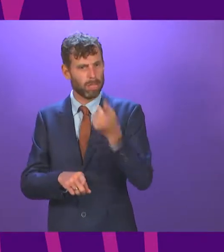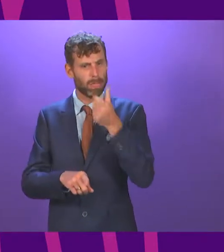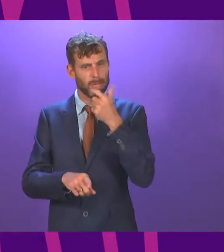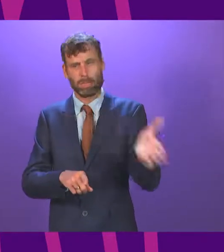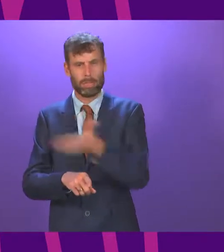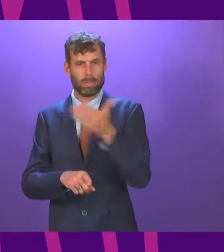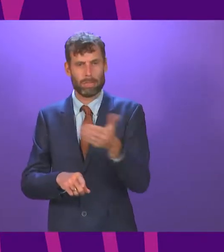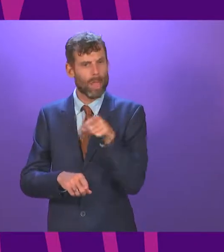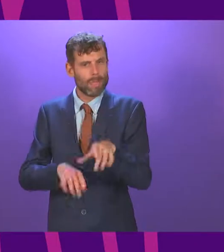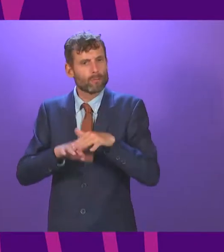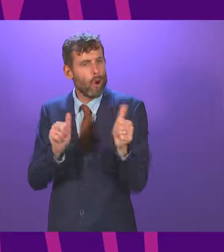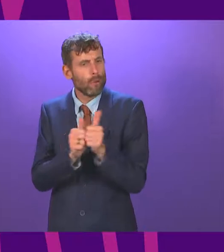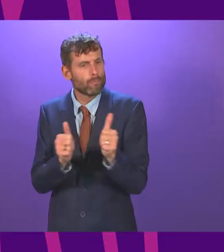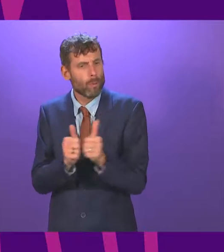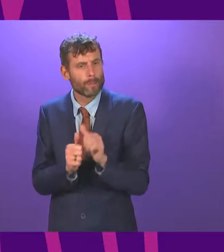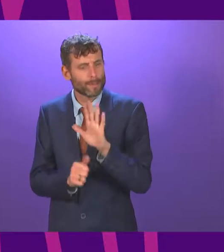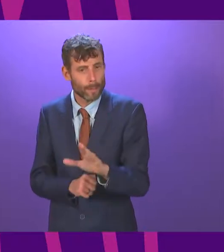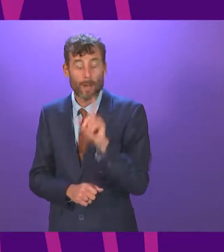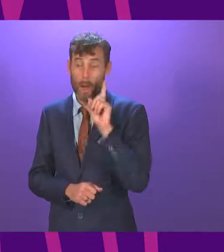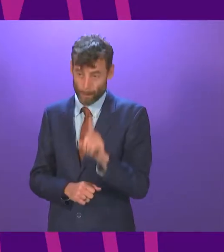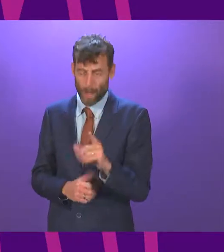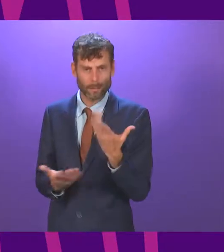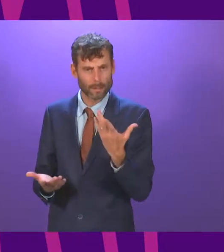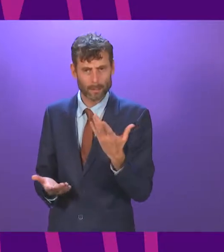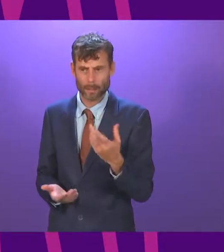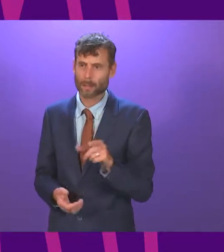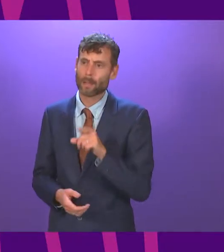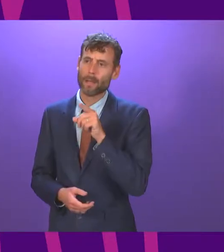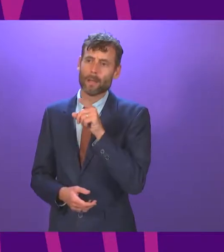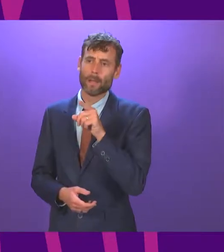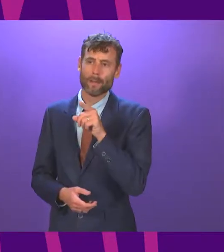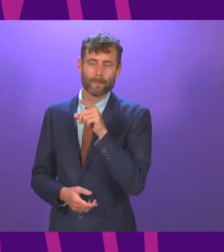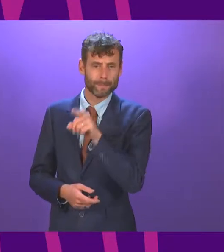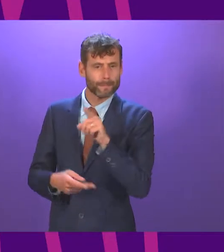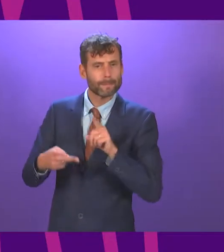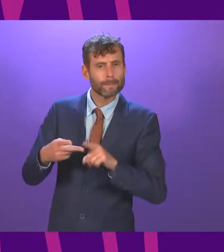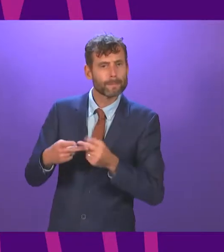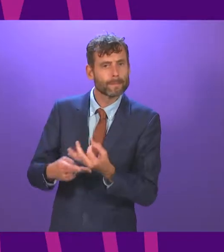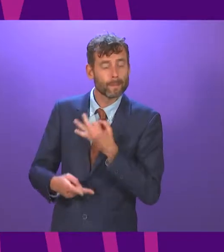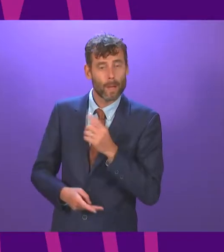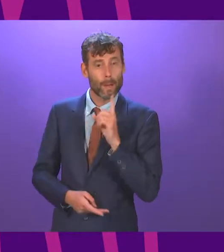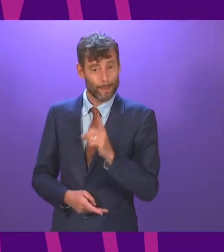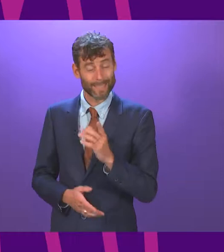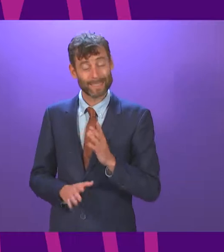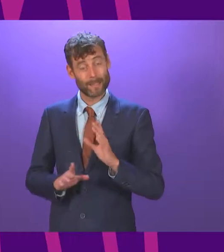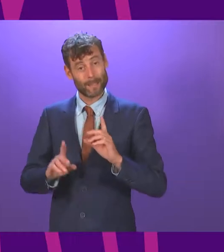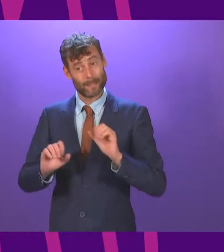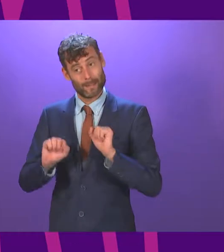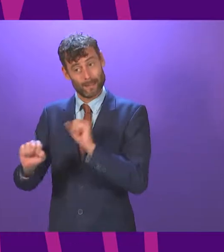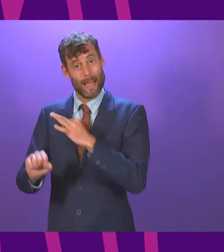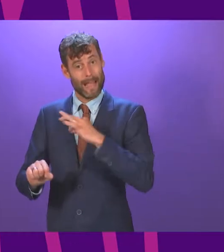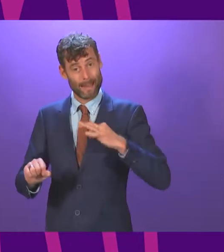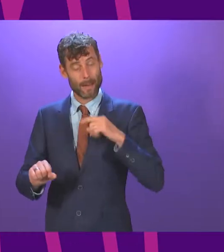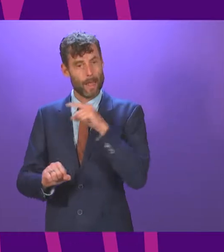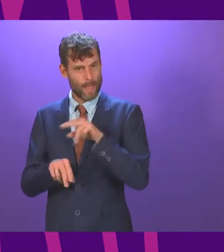appropriate. For the same reason, the latter part of his question is a difficult point for me to commit, because clinical judgment will be applied in that